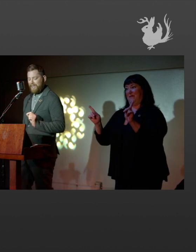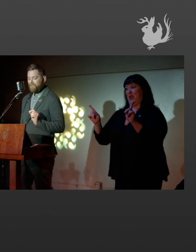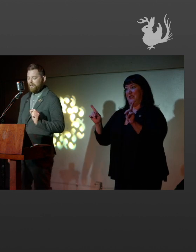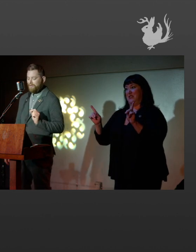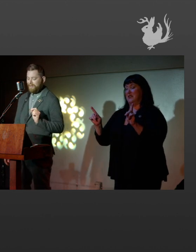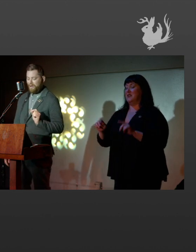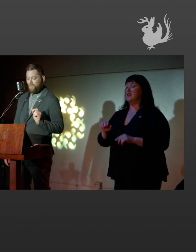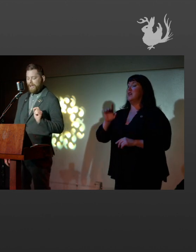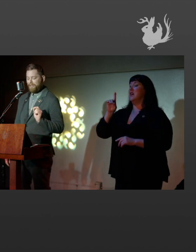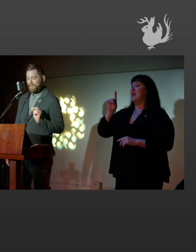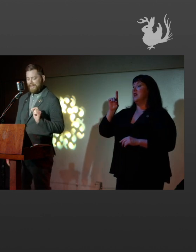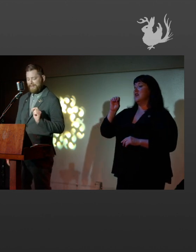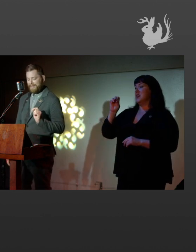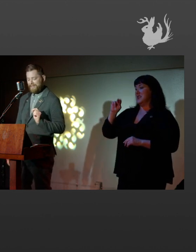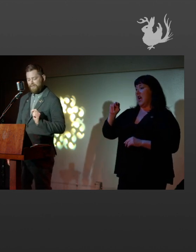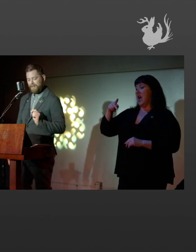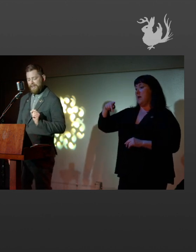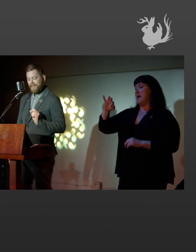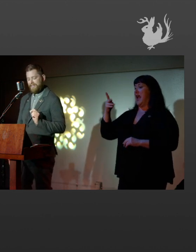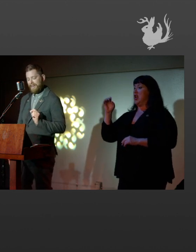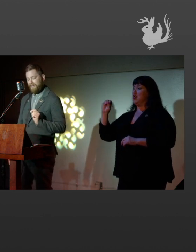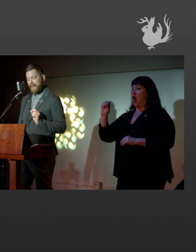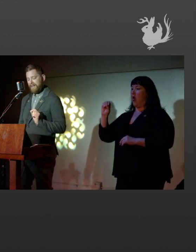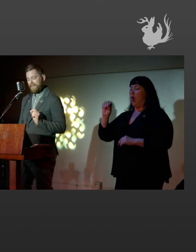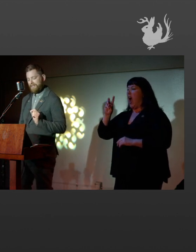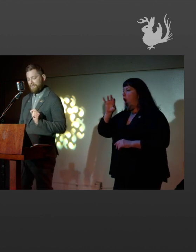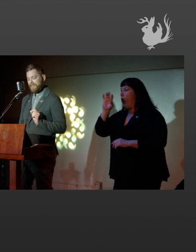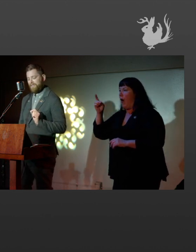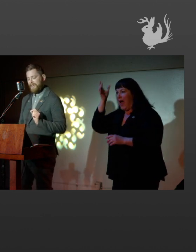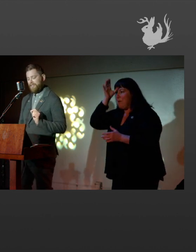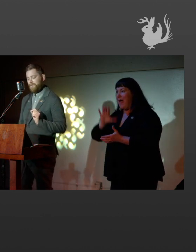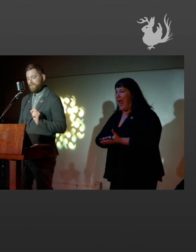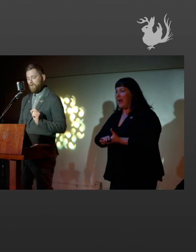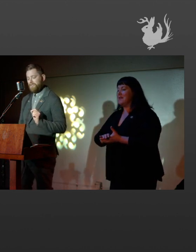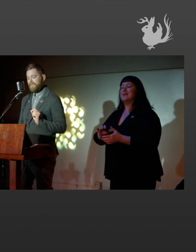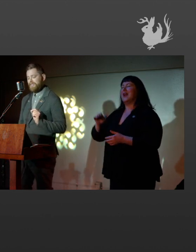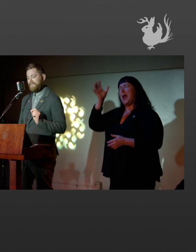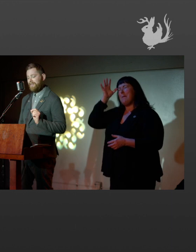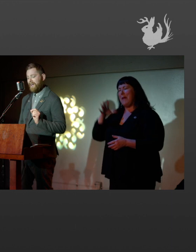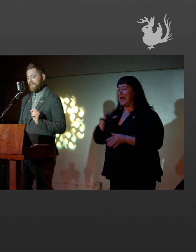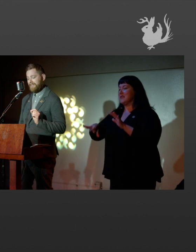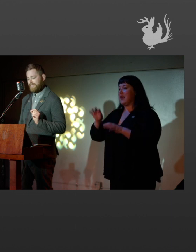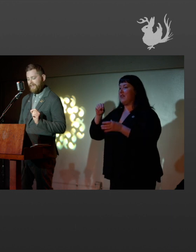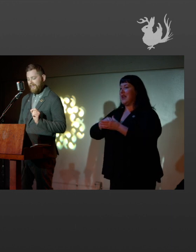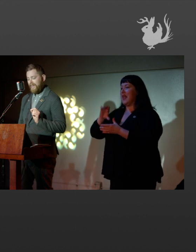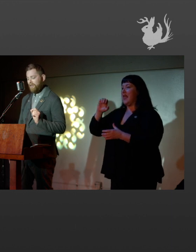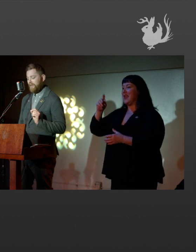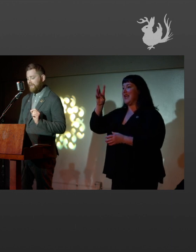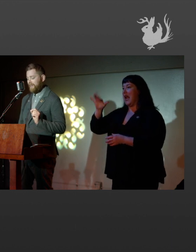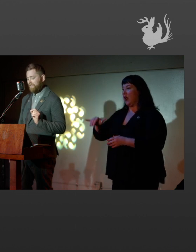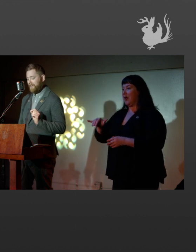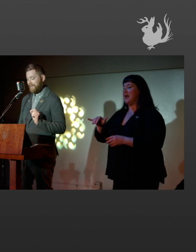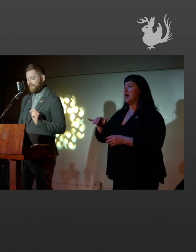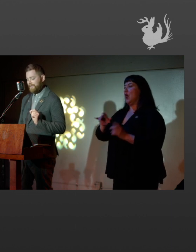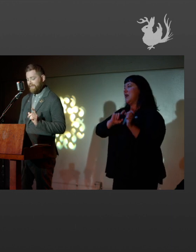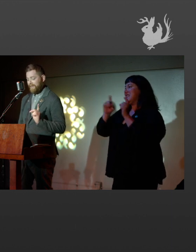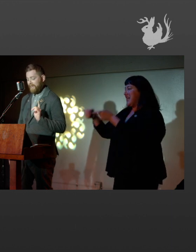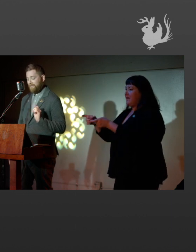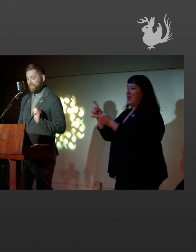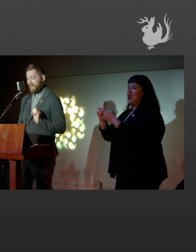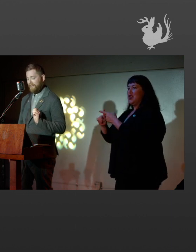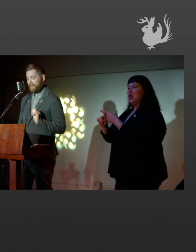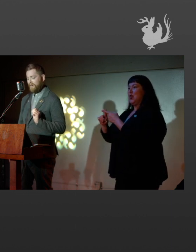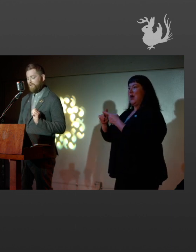Don Pietro, a wild man discovered in the Canary Islands, was conveyed to his most sincere highness, Henry, the King of France.